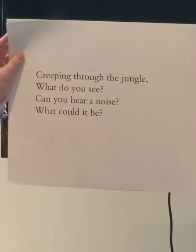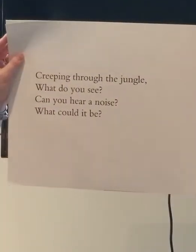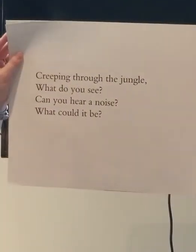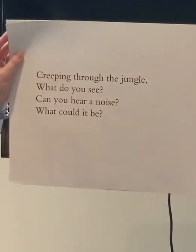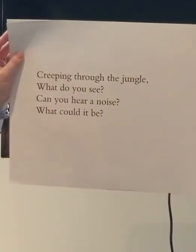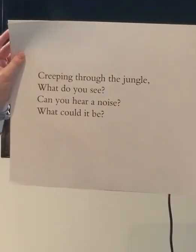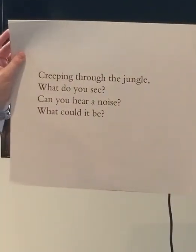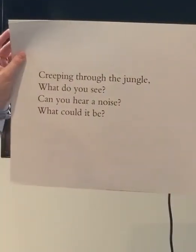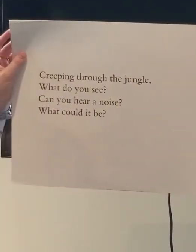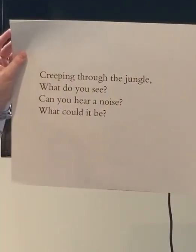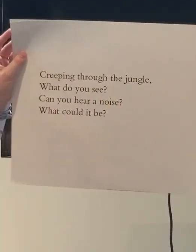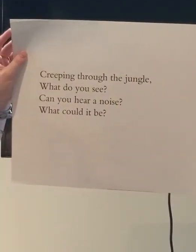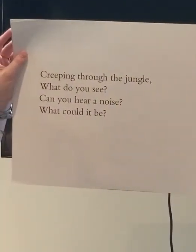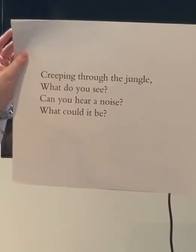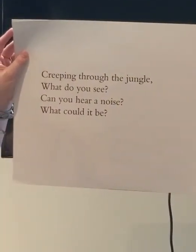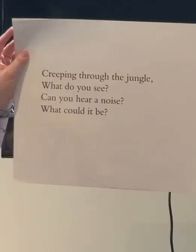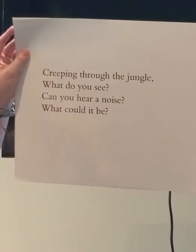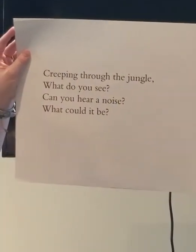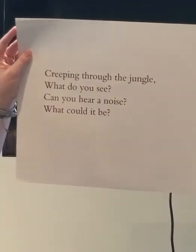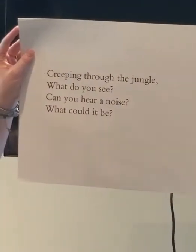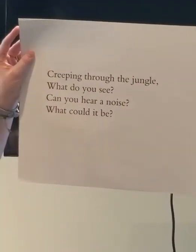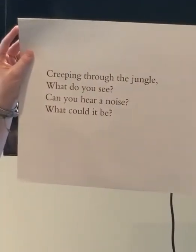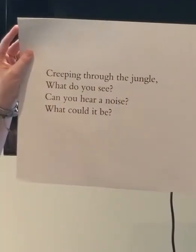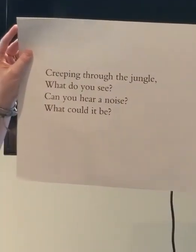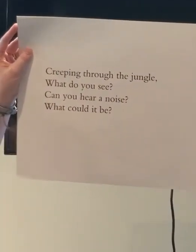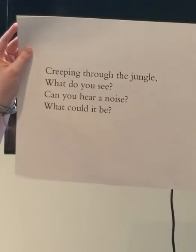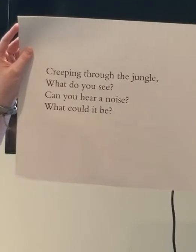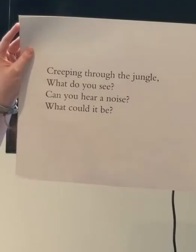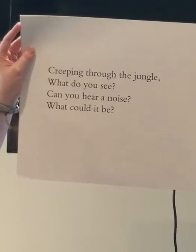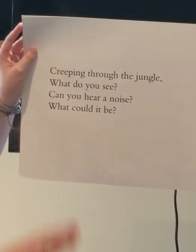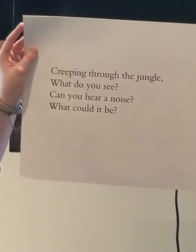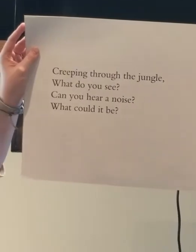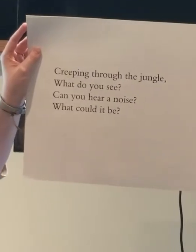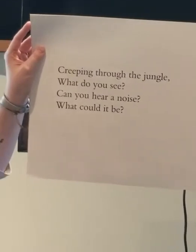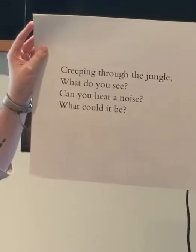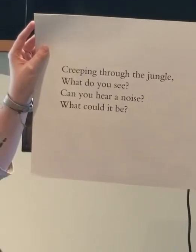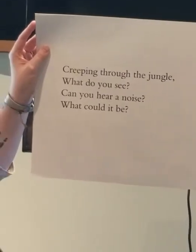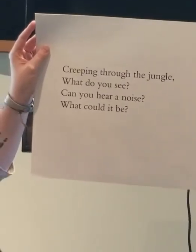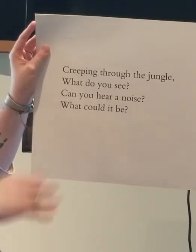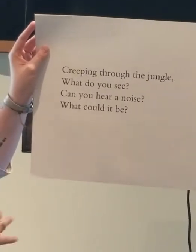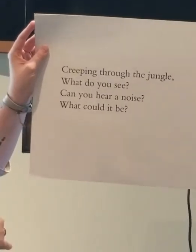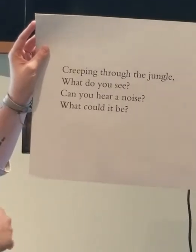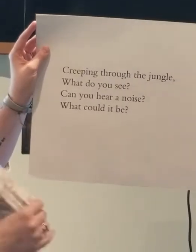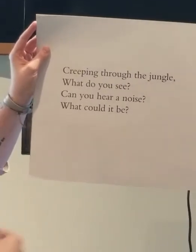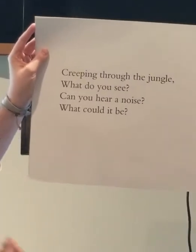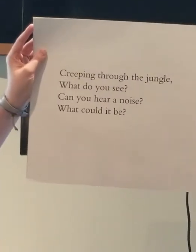Creeping through the jungle, what do you see? Can you hear a noise? What could it be?